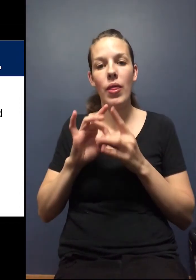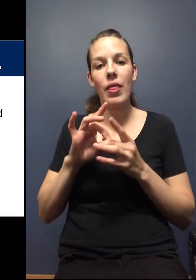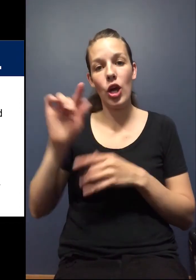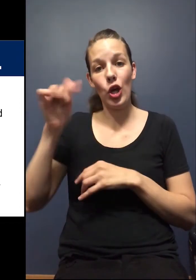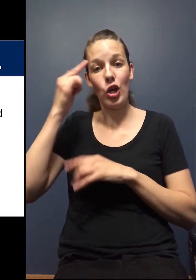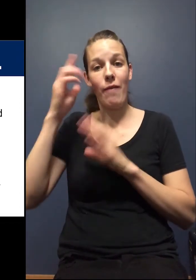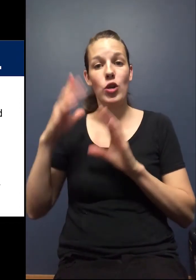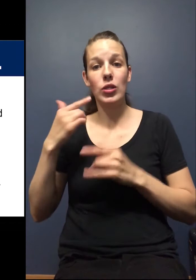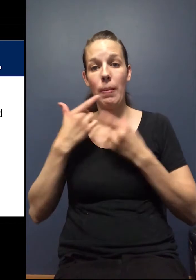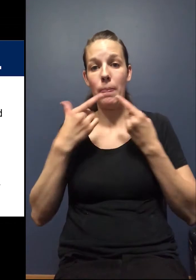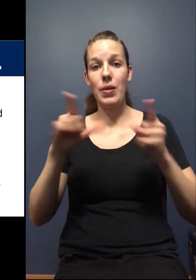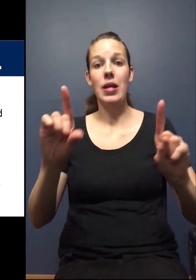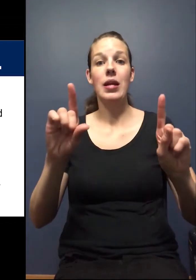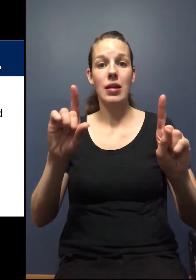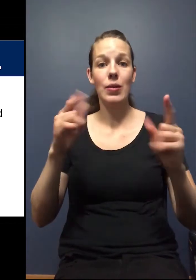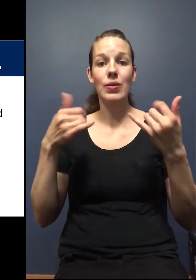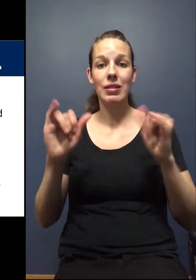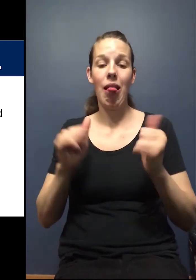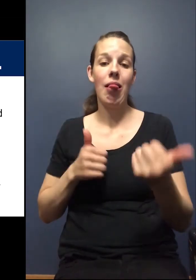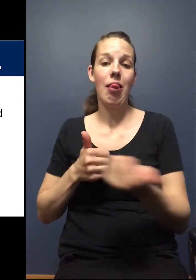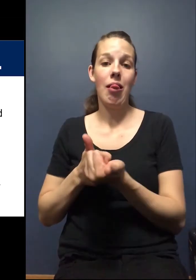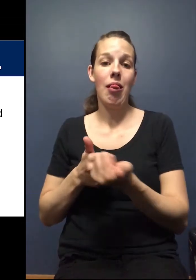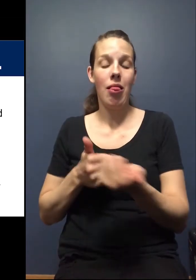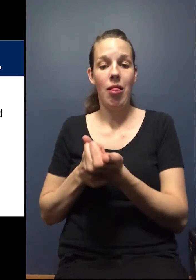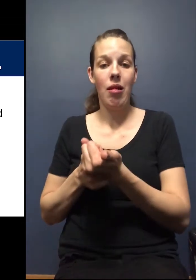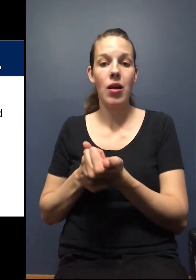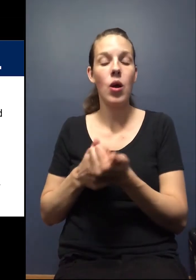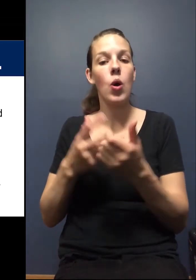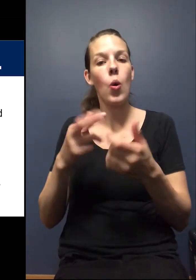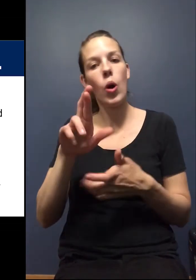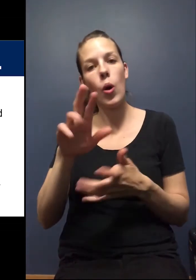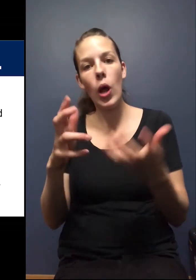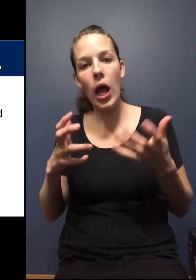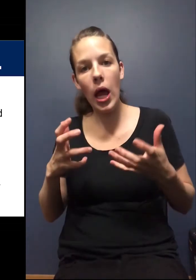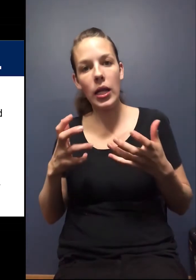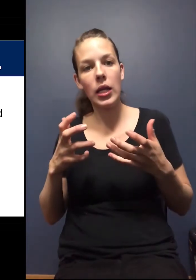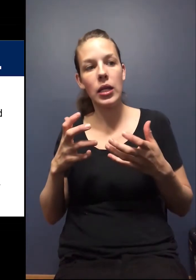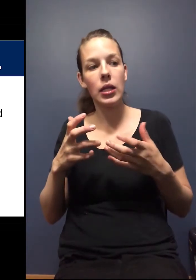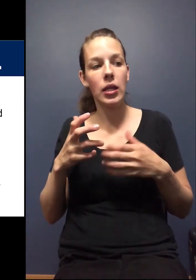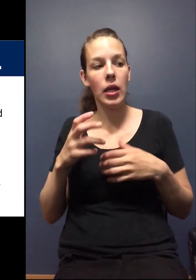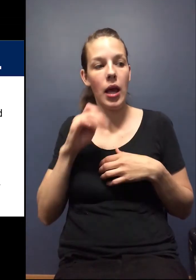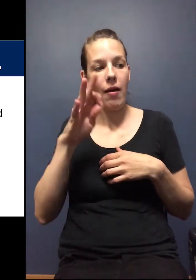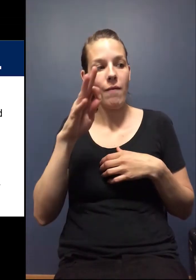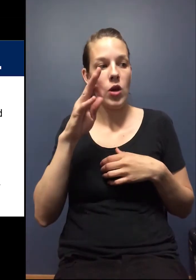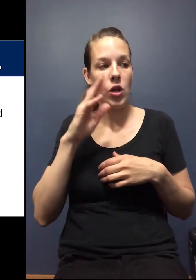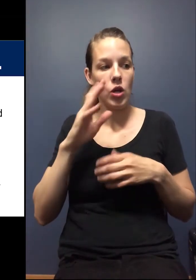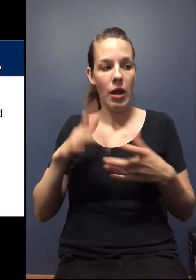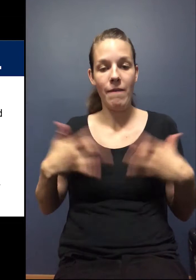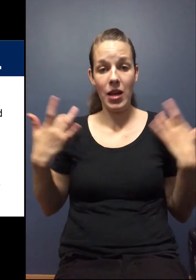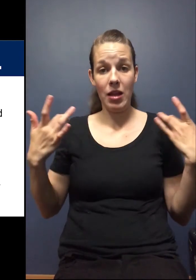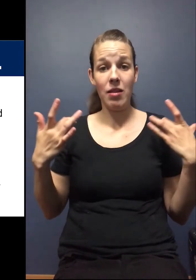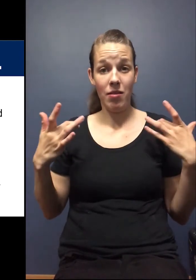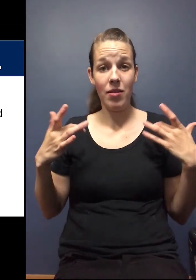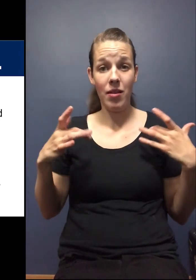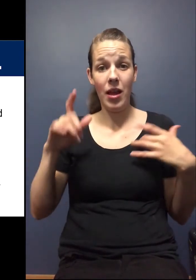to the governor's proclamation, we are still enforcing or wanting, um, that if you are to have an event that it has to be 10